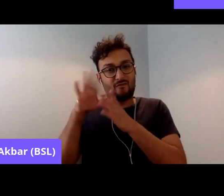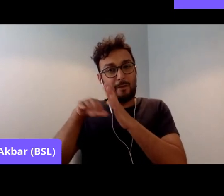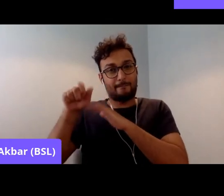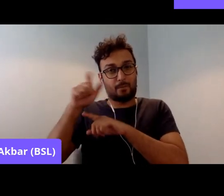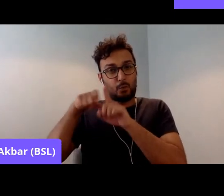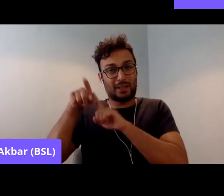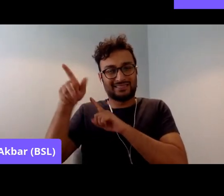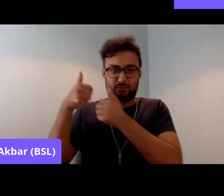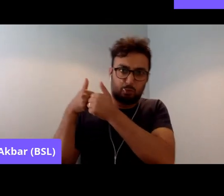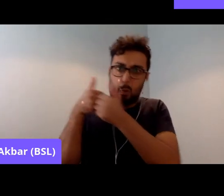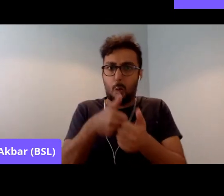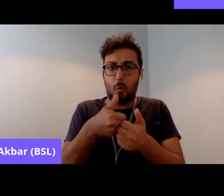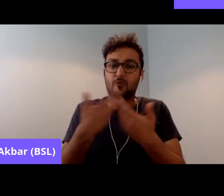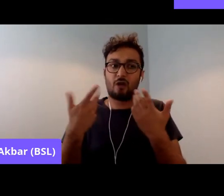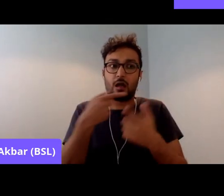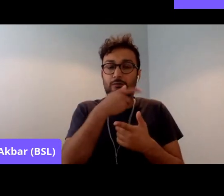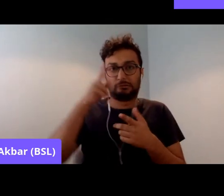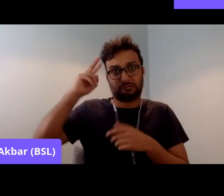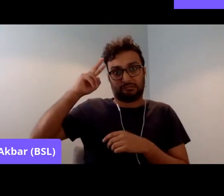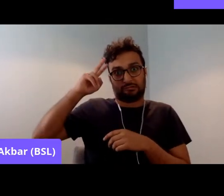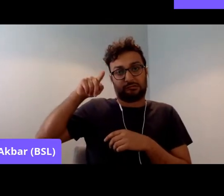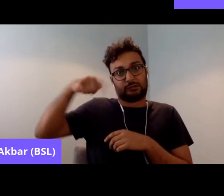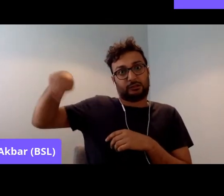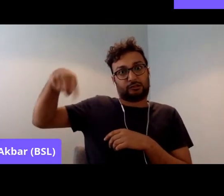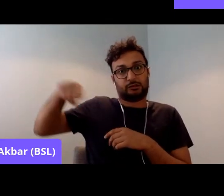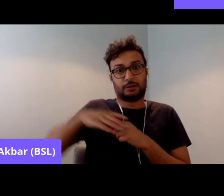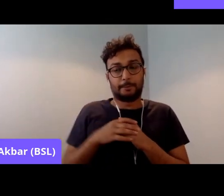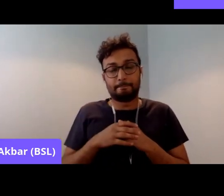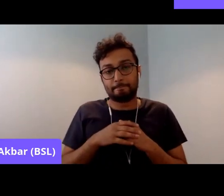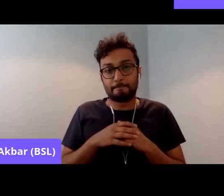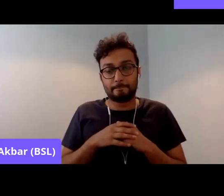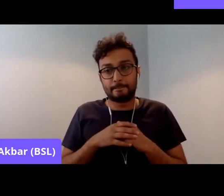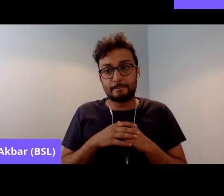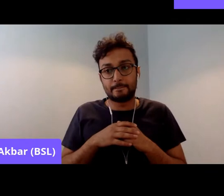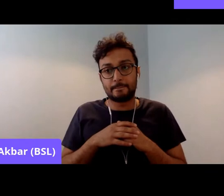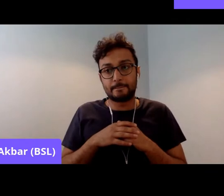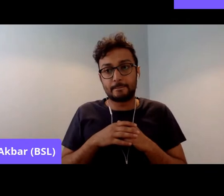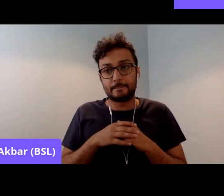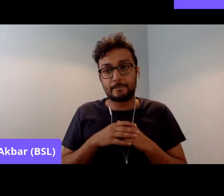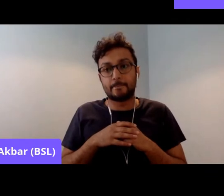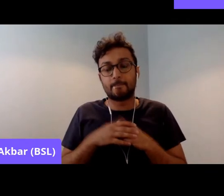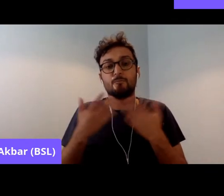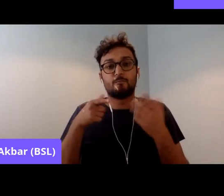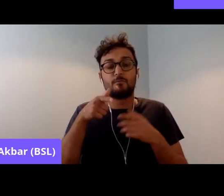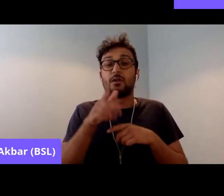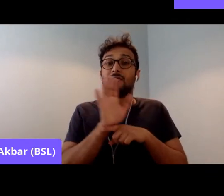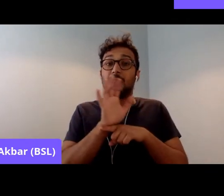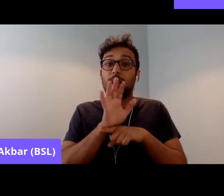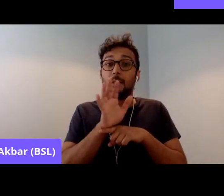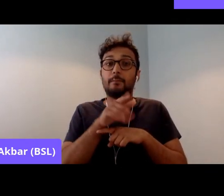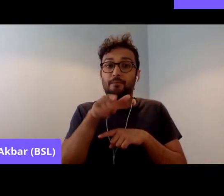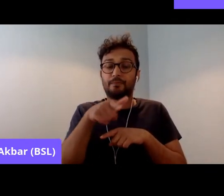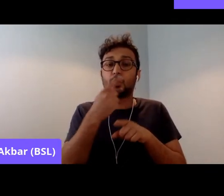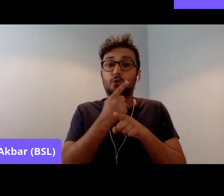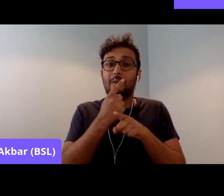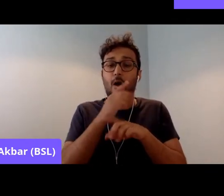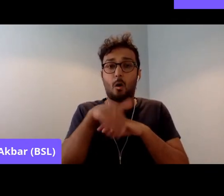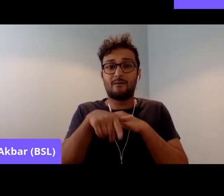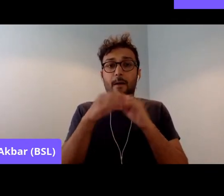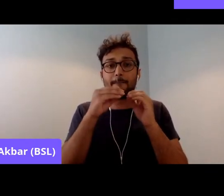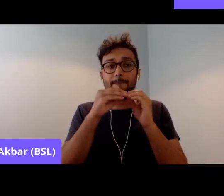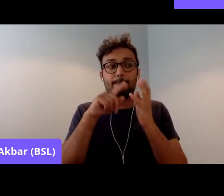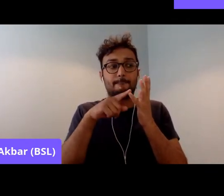And the thing, you know, this was exposed in a film made about the Banser strike in the